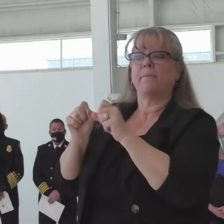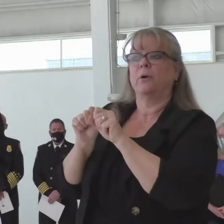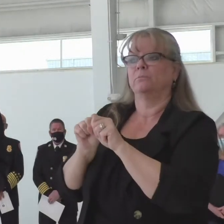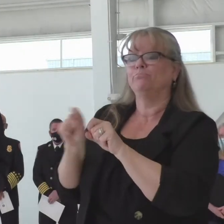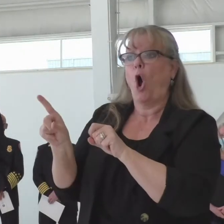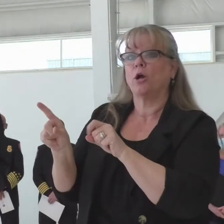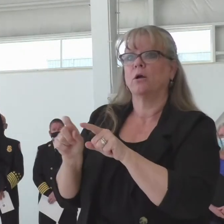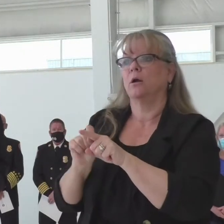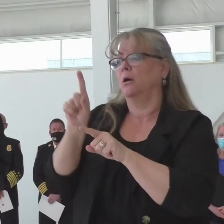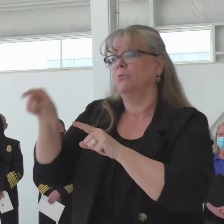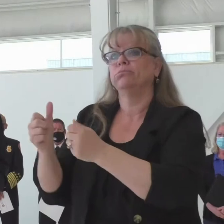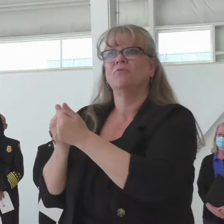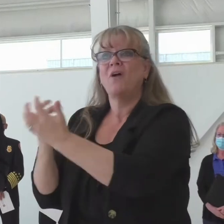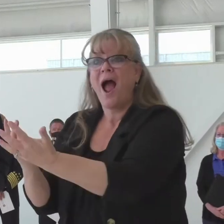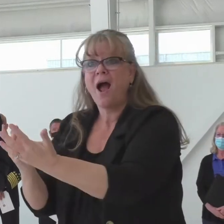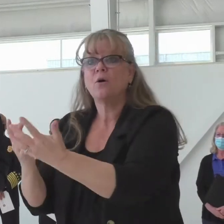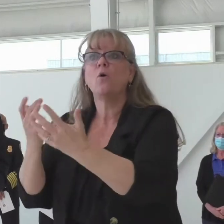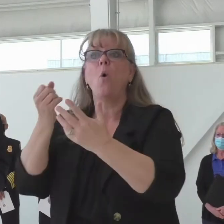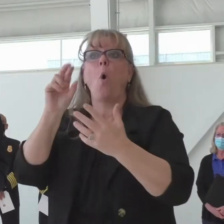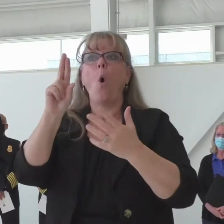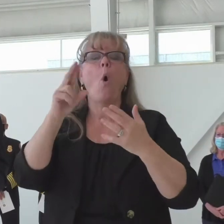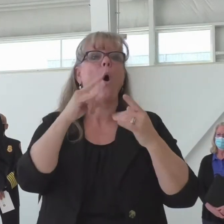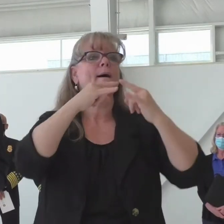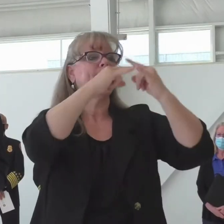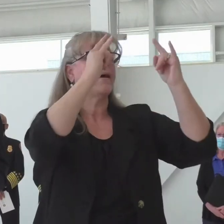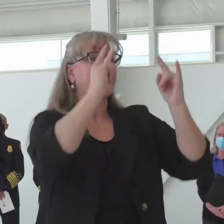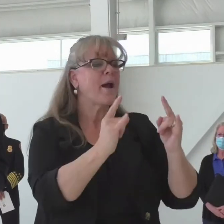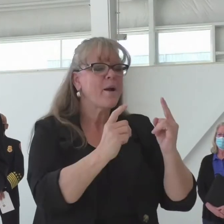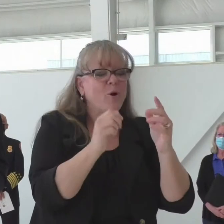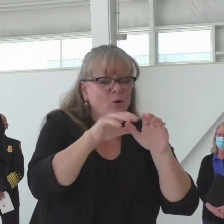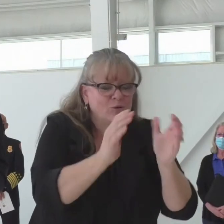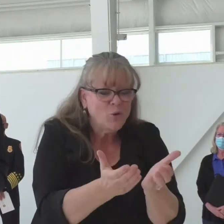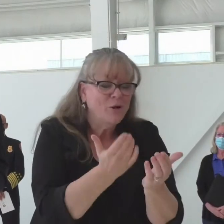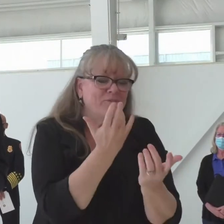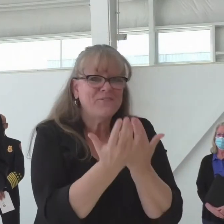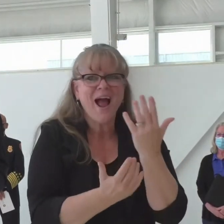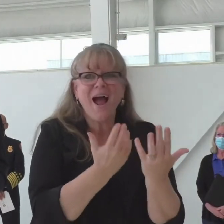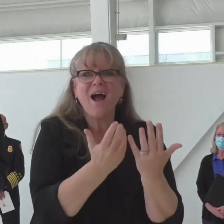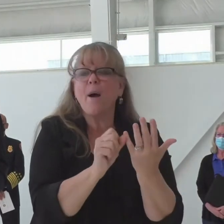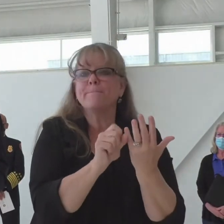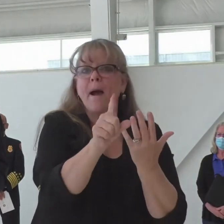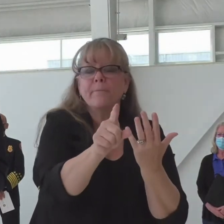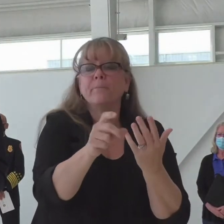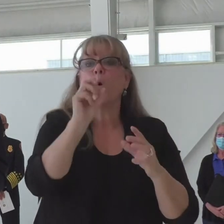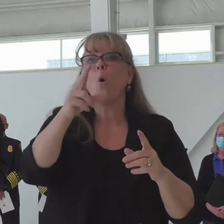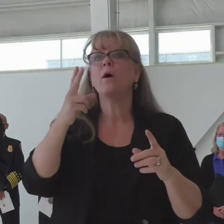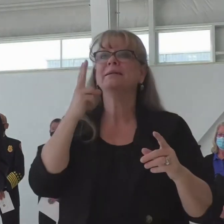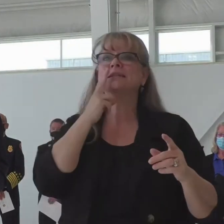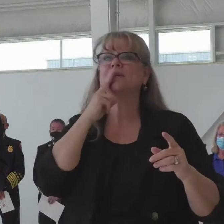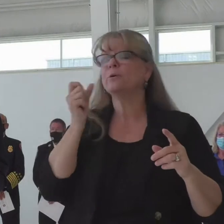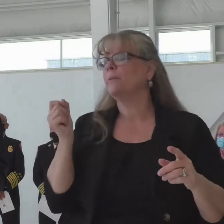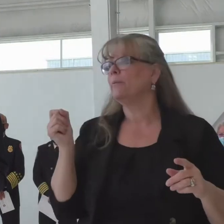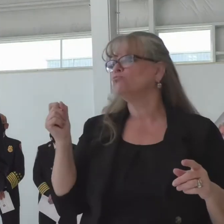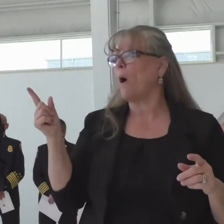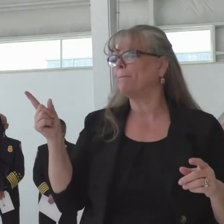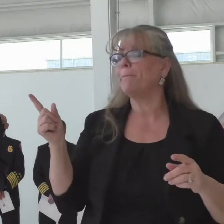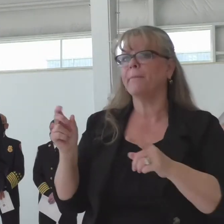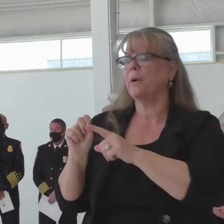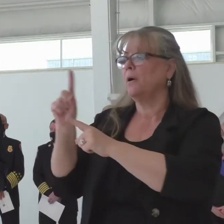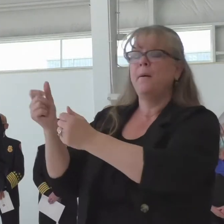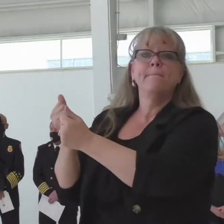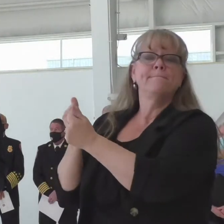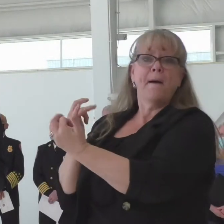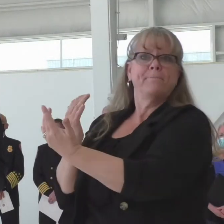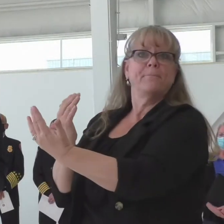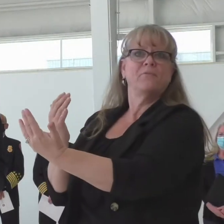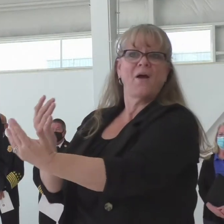or cigar aside. And I encourage everyone to do our part. Be careful, be cautious this fire